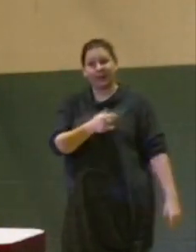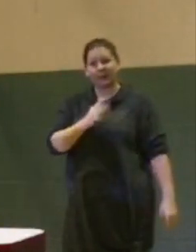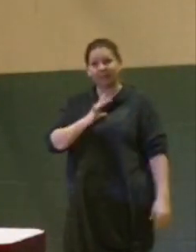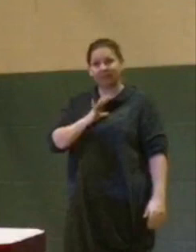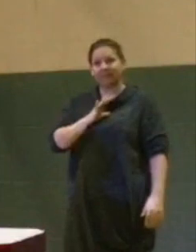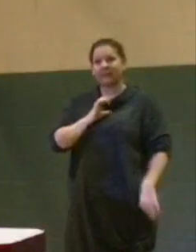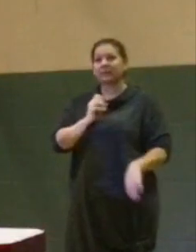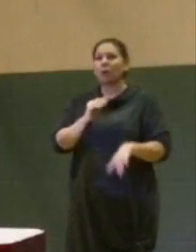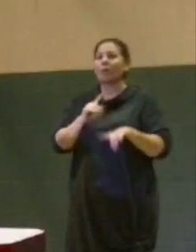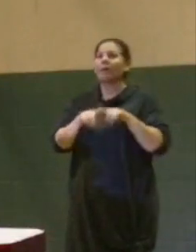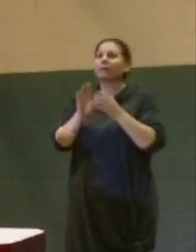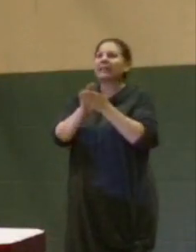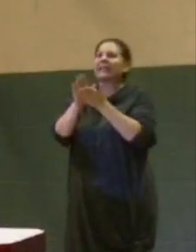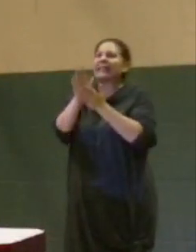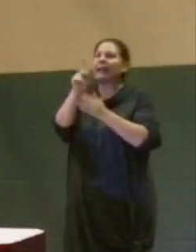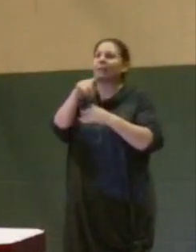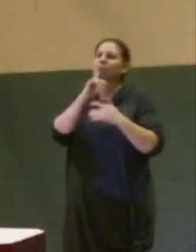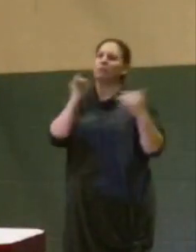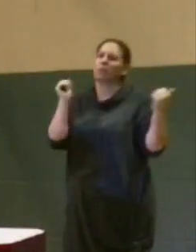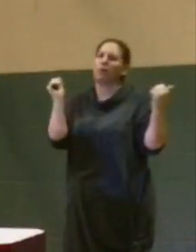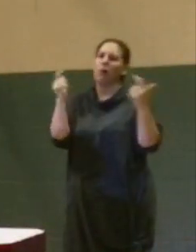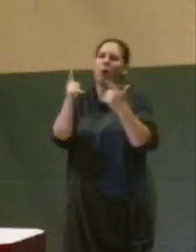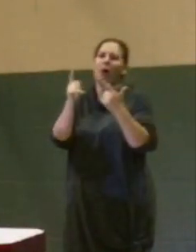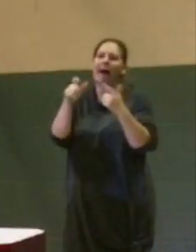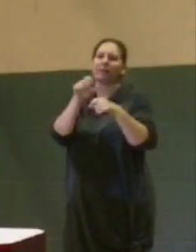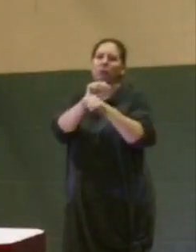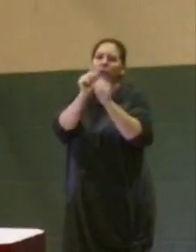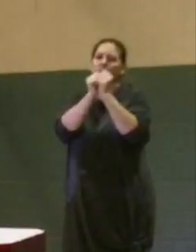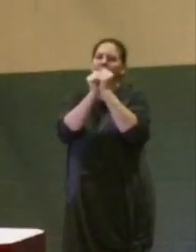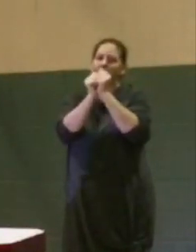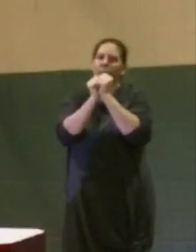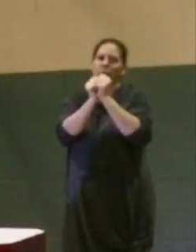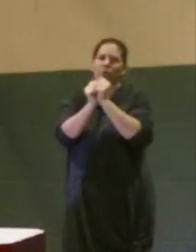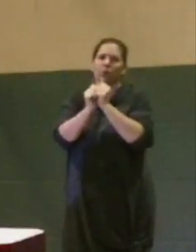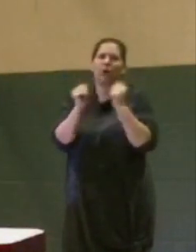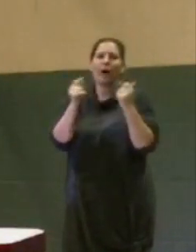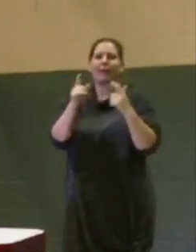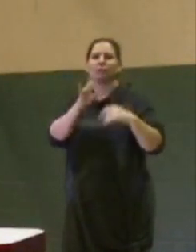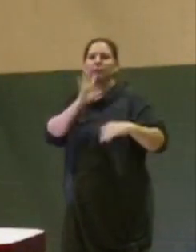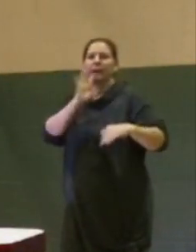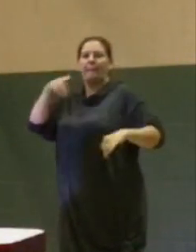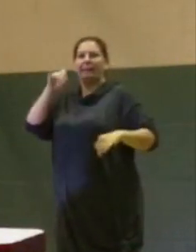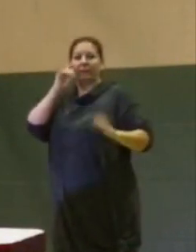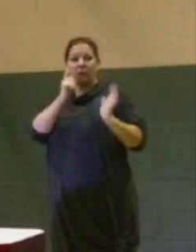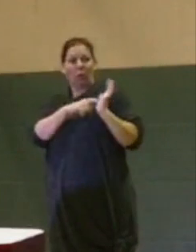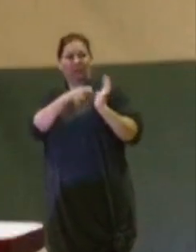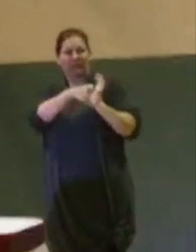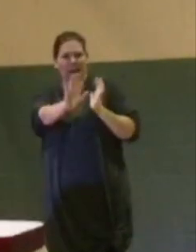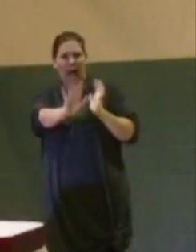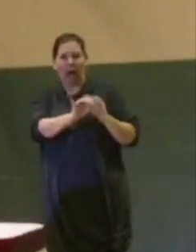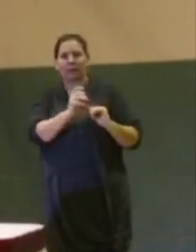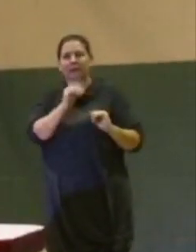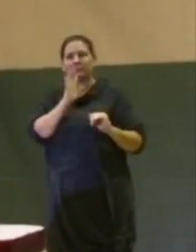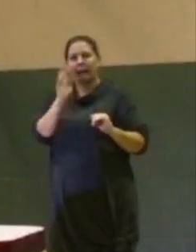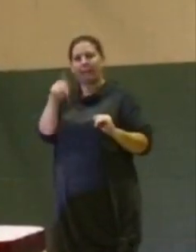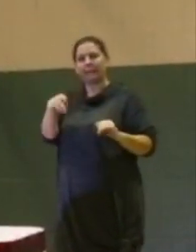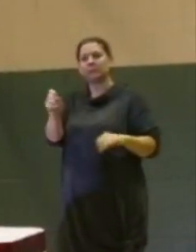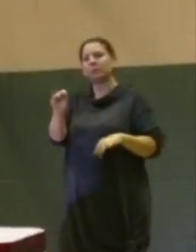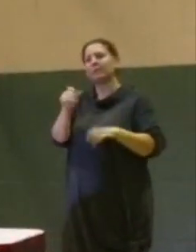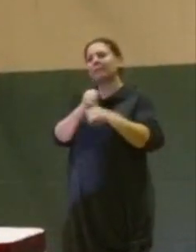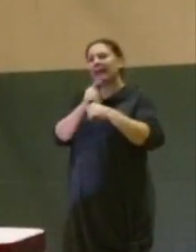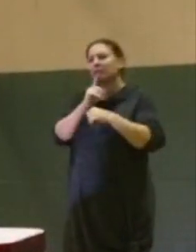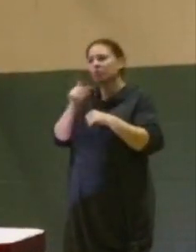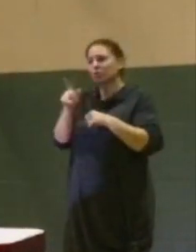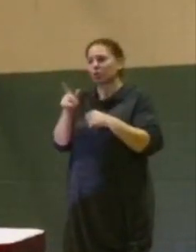order for us to clean up blight, we all have to be responsible. We all have to say something when we see something. We have to make sure that we are